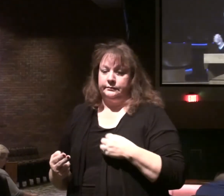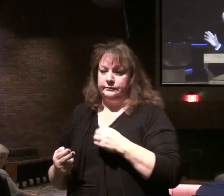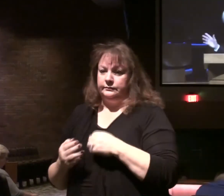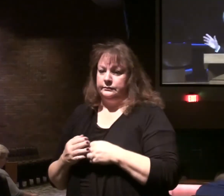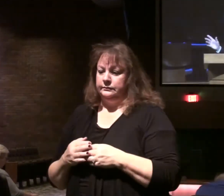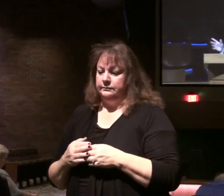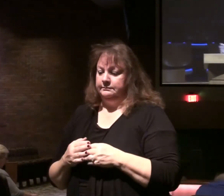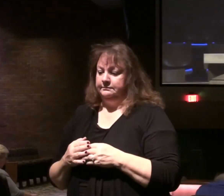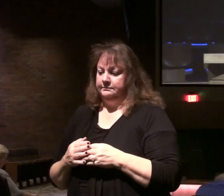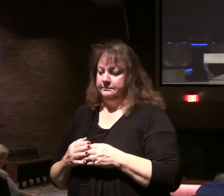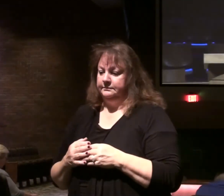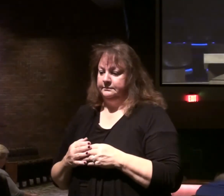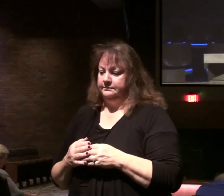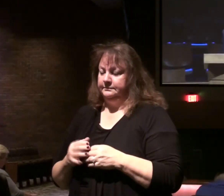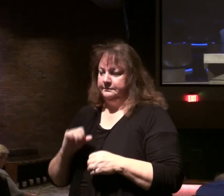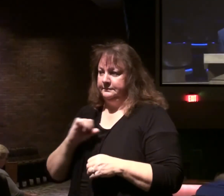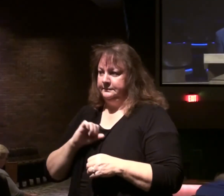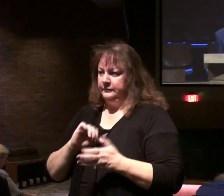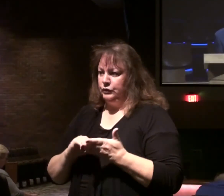Excuse me.